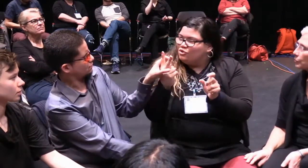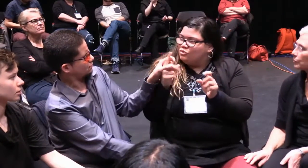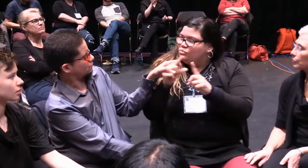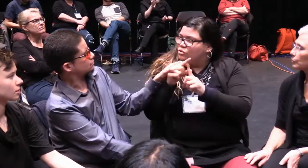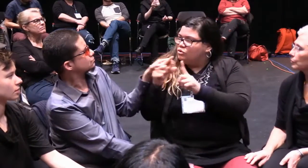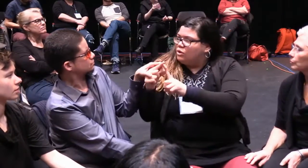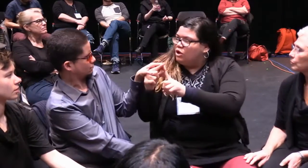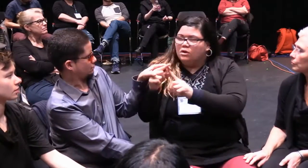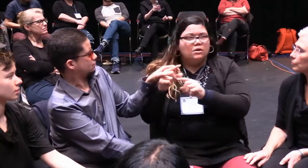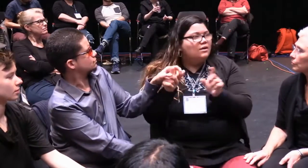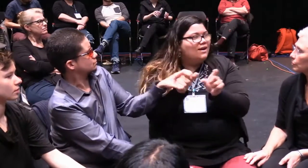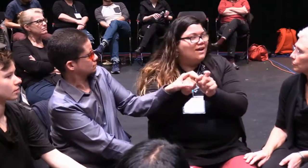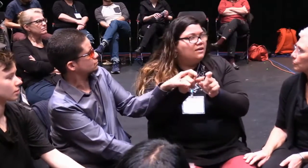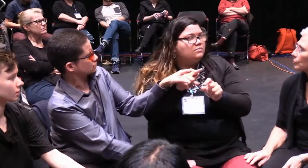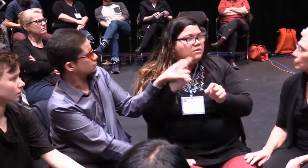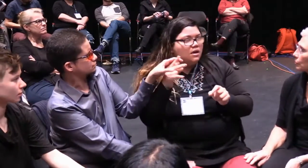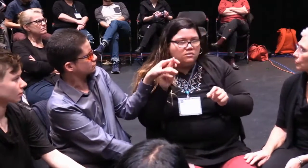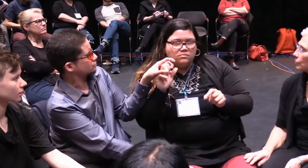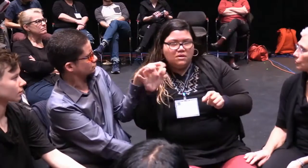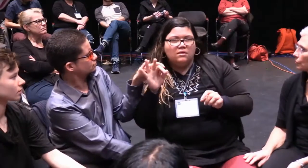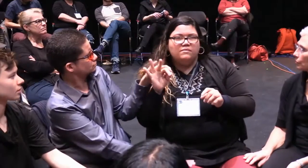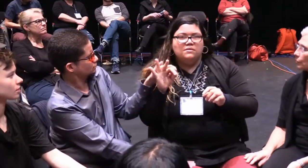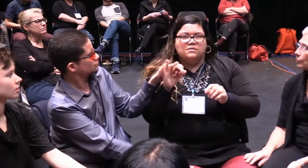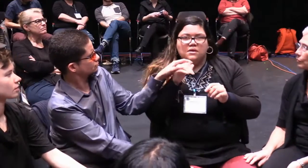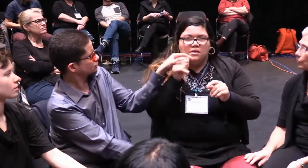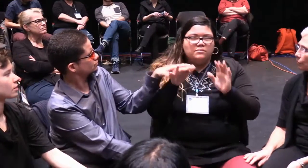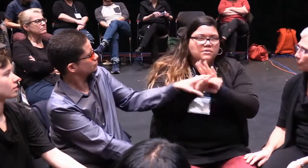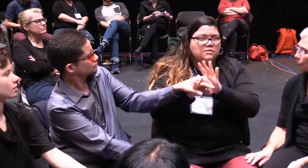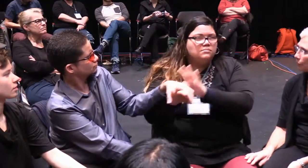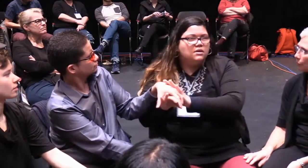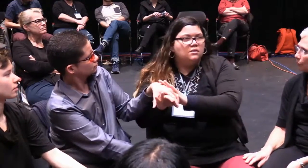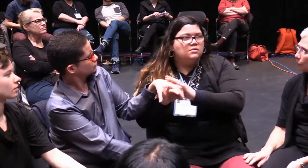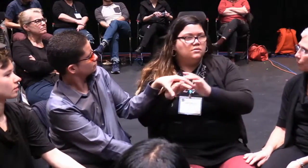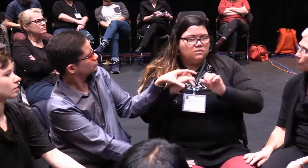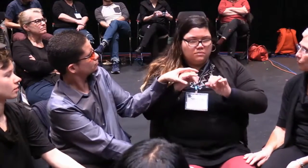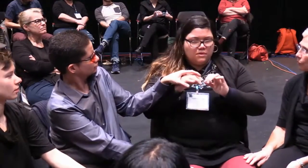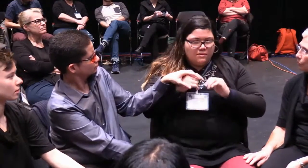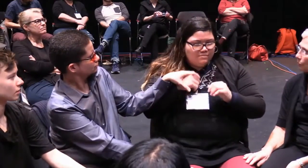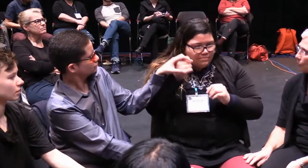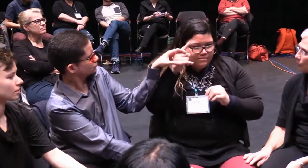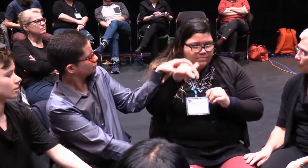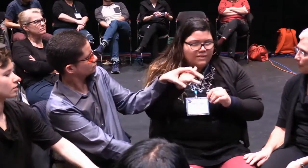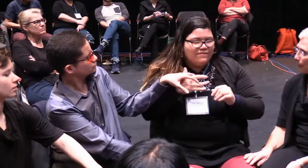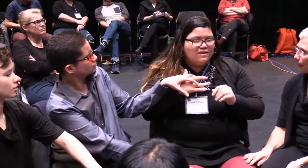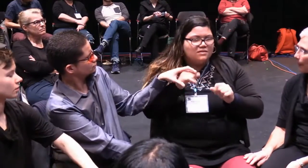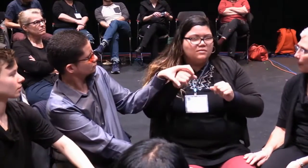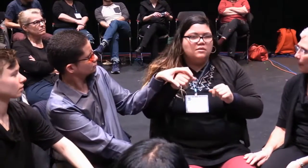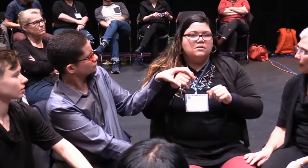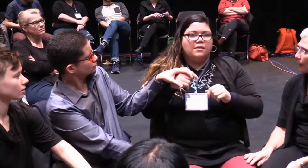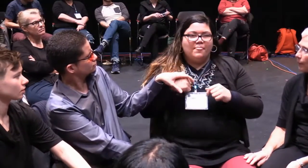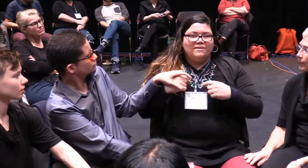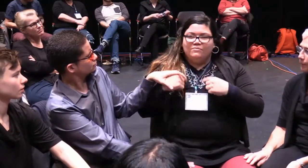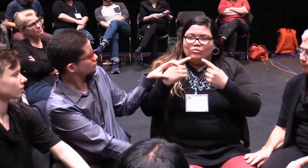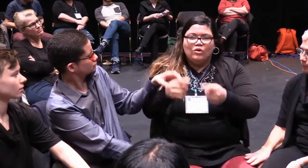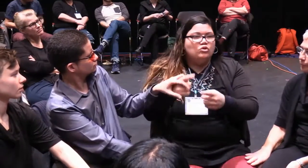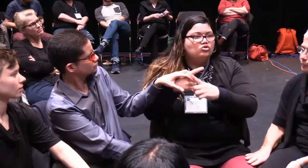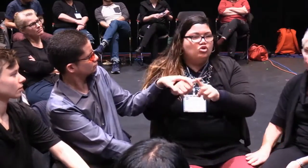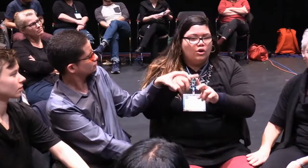You know, there are two words, black and deaf, that were put together to become one word. That's interesting.